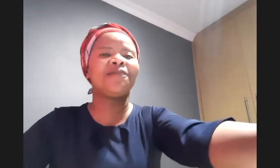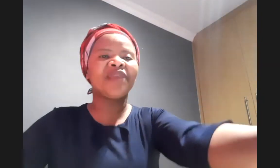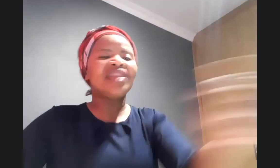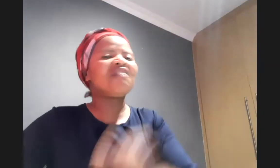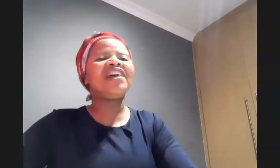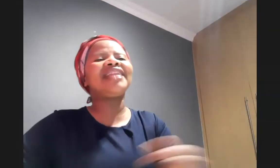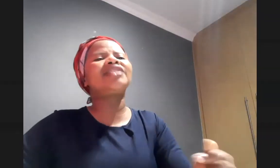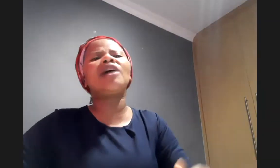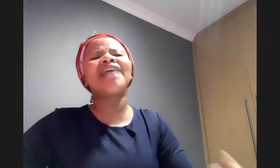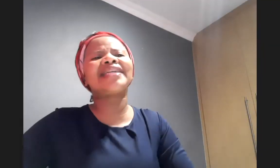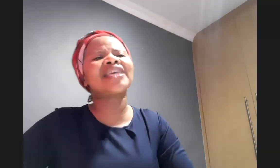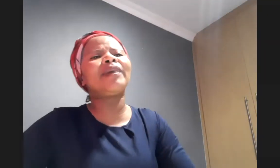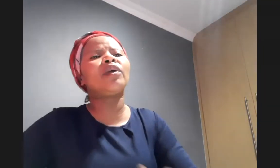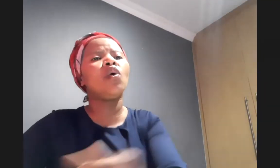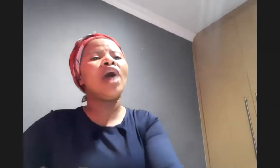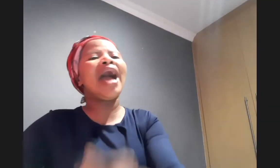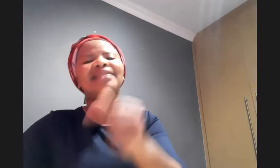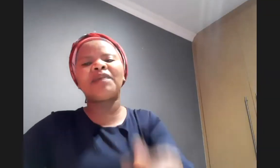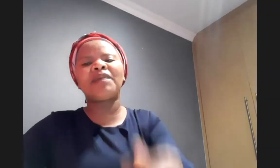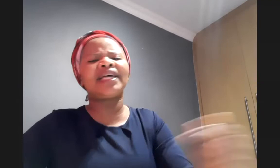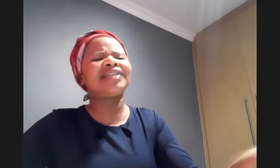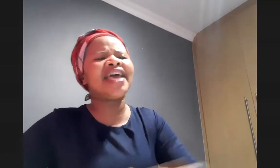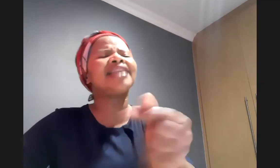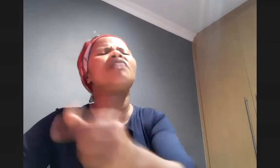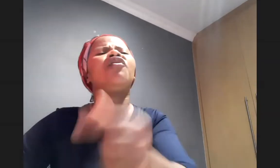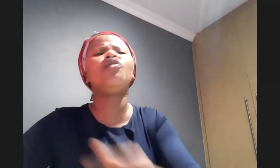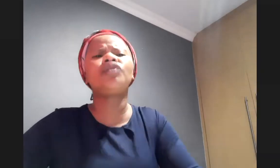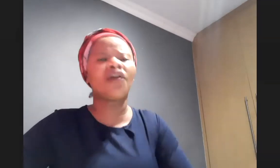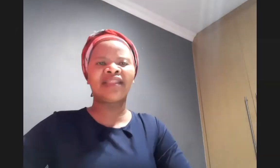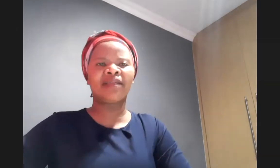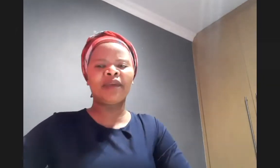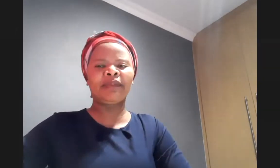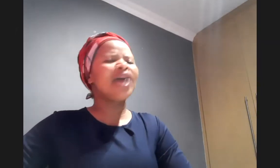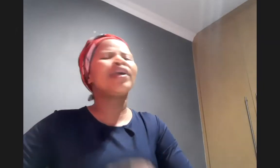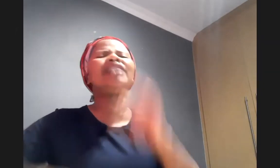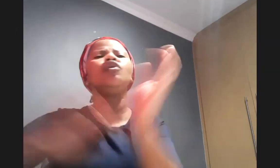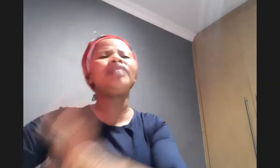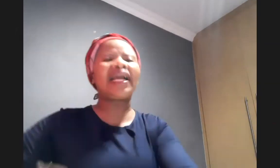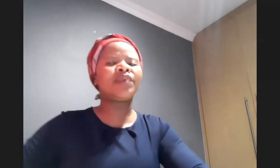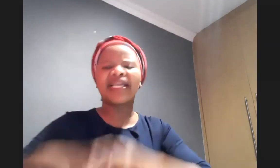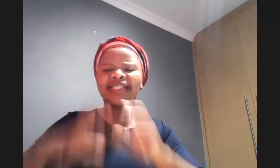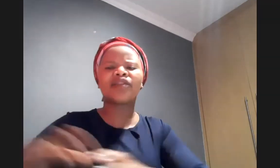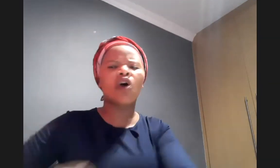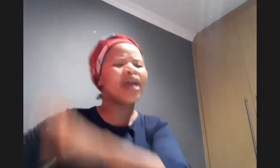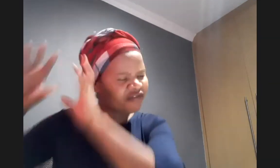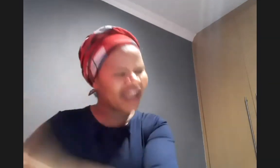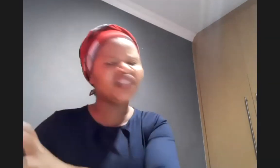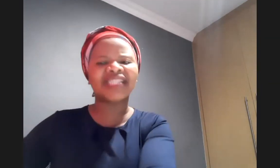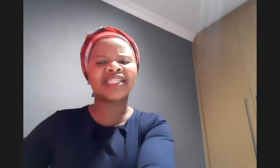you the faith that stops asking but who are the people that are taking the food of other people we can do that we can still go and find justice